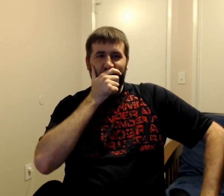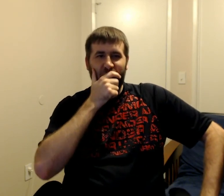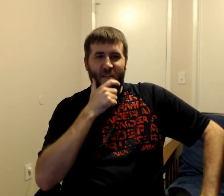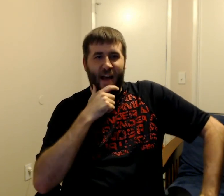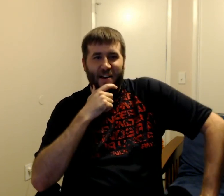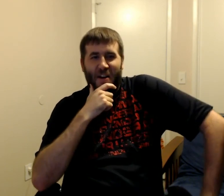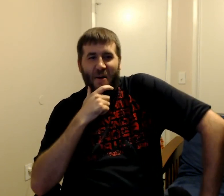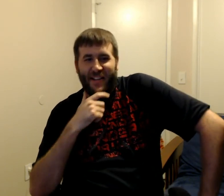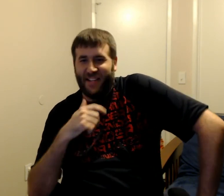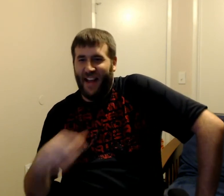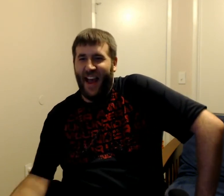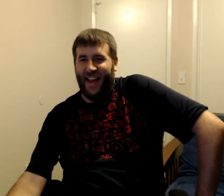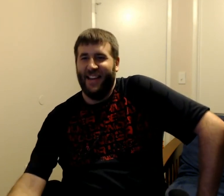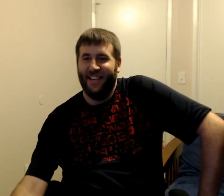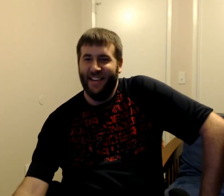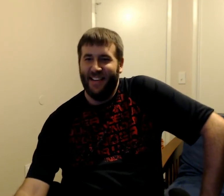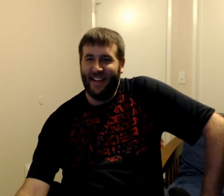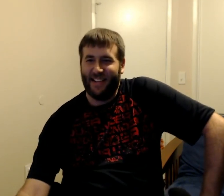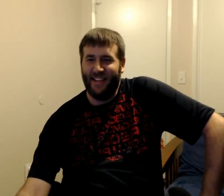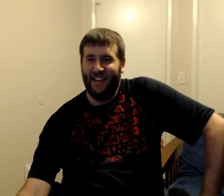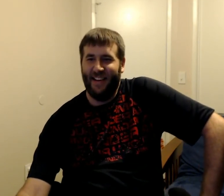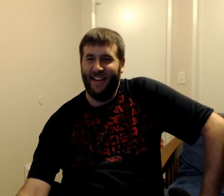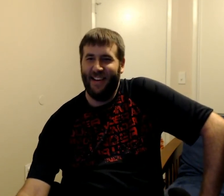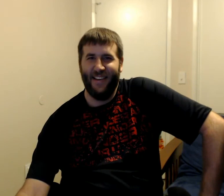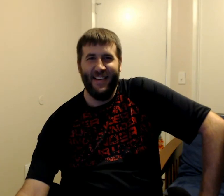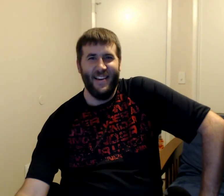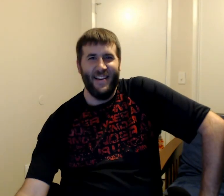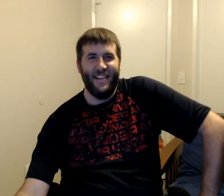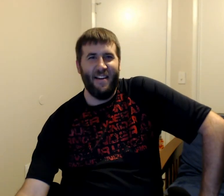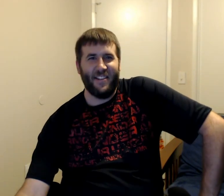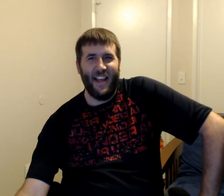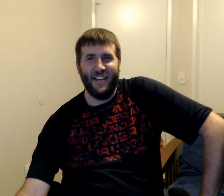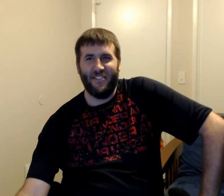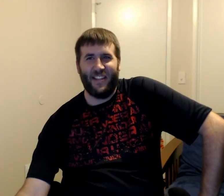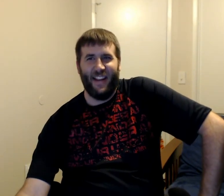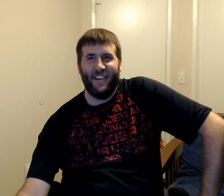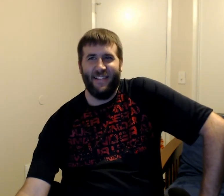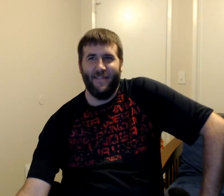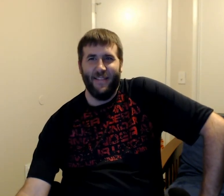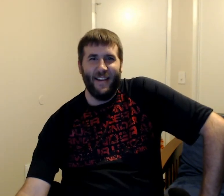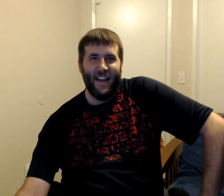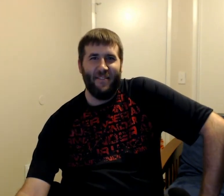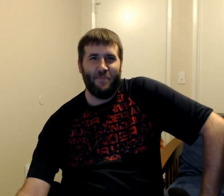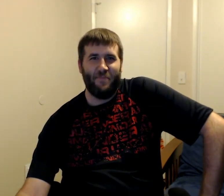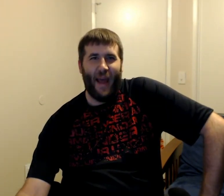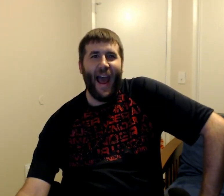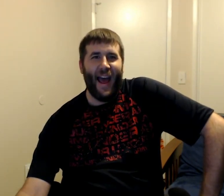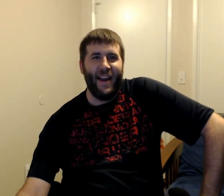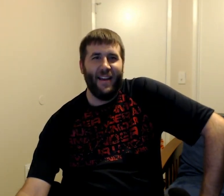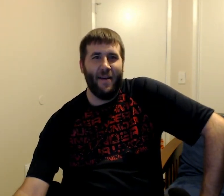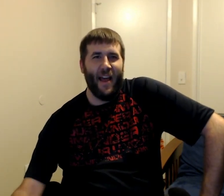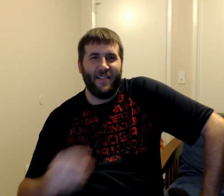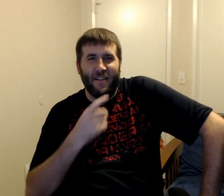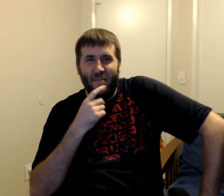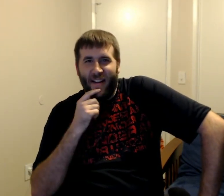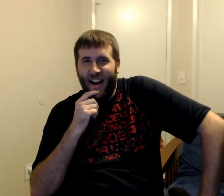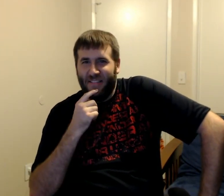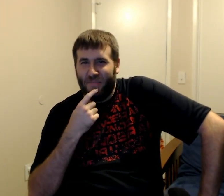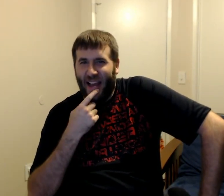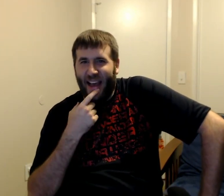I don't know what to say. That's... That was interesting. It was bad. I mean, don't get me wrong. It was bad.